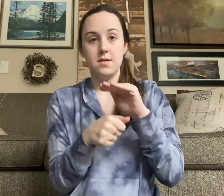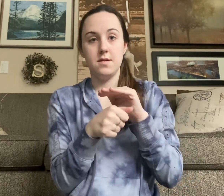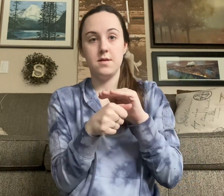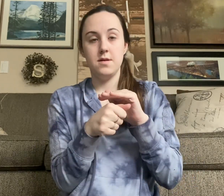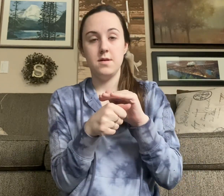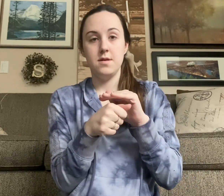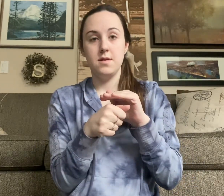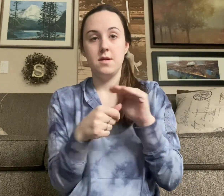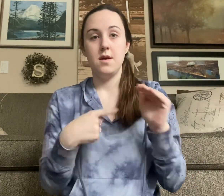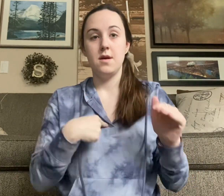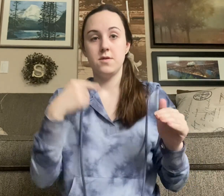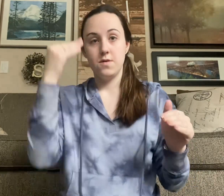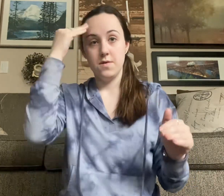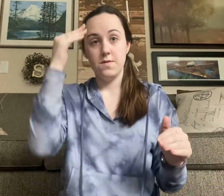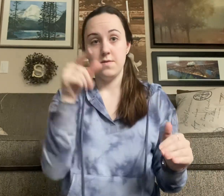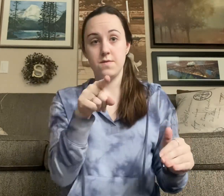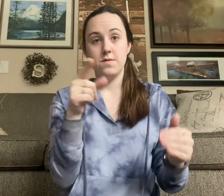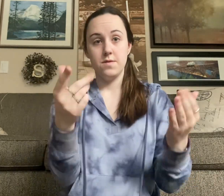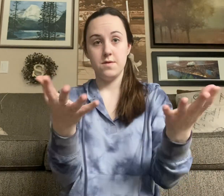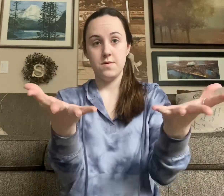I know you want me,